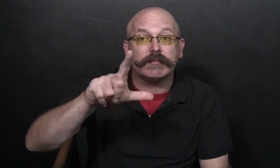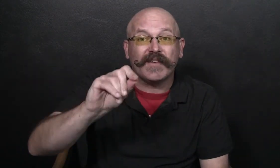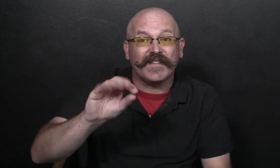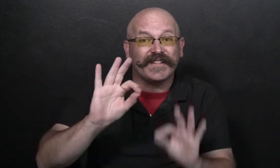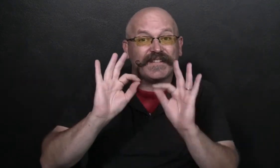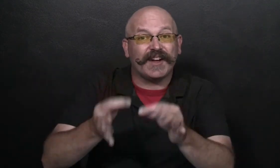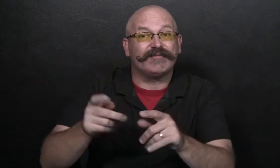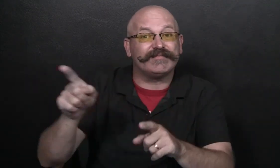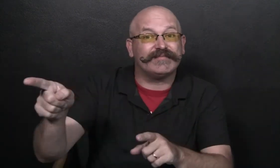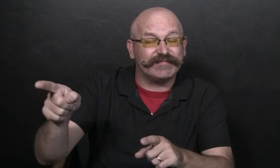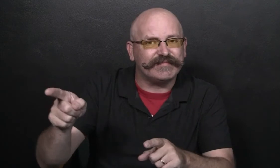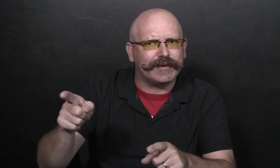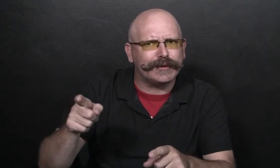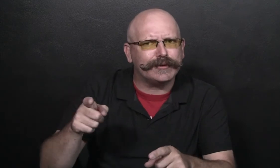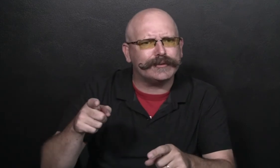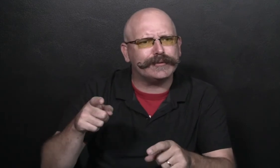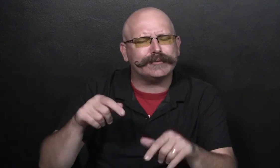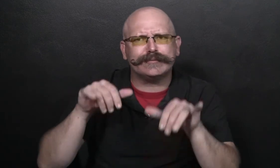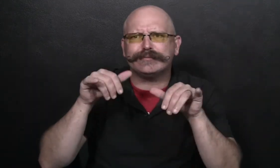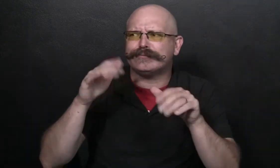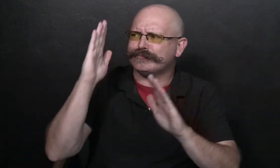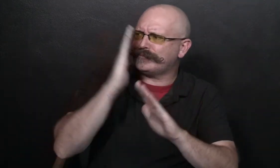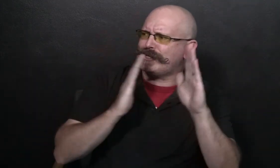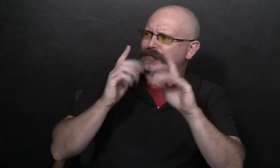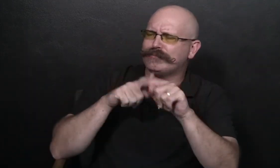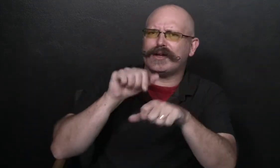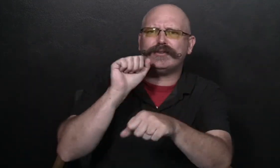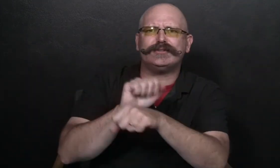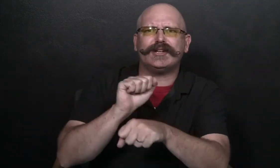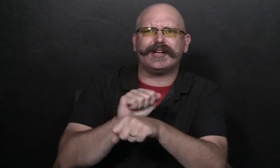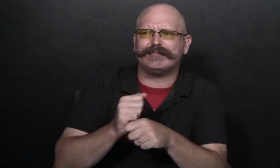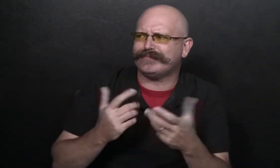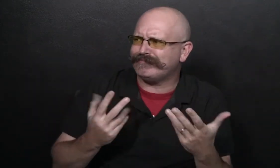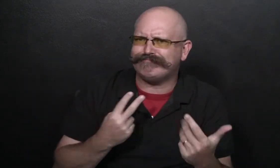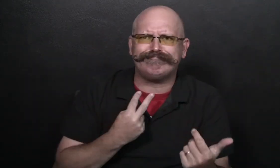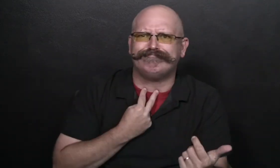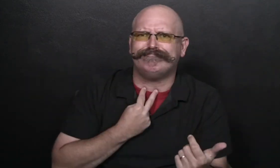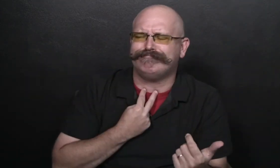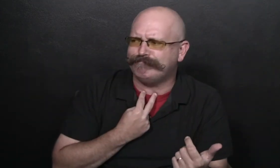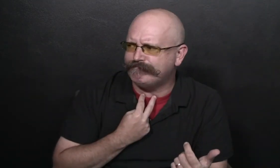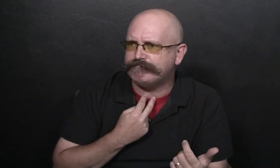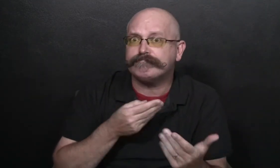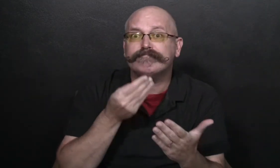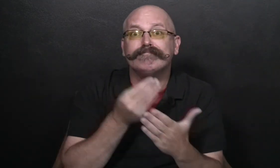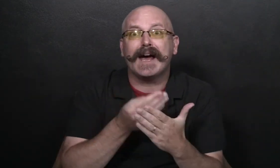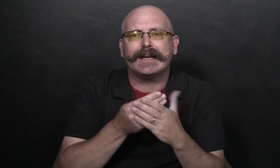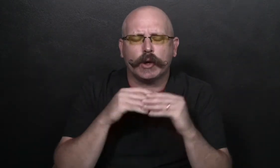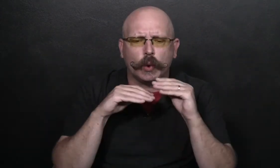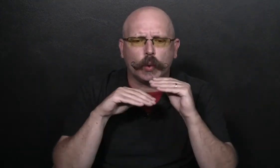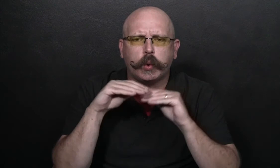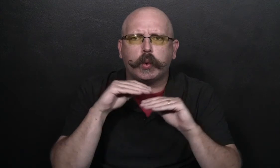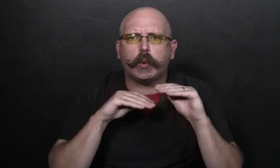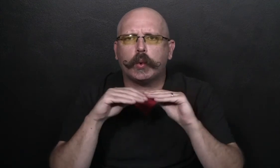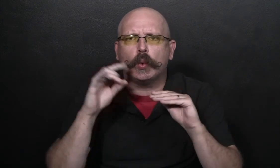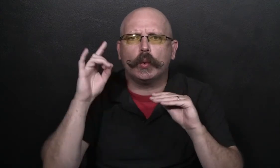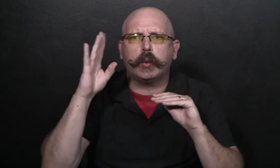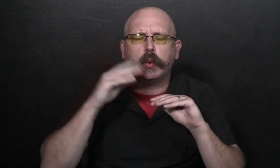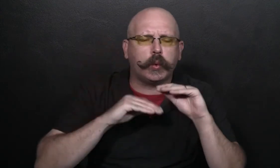They were also grateful for the many people who stayed at home and couldn't work Piplow's family was worried